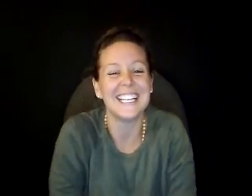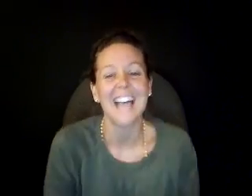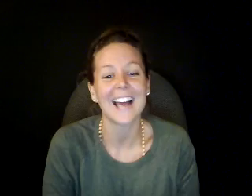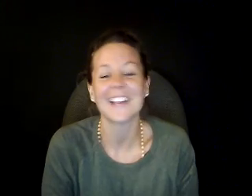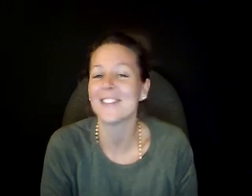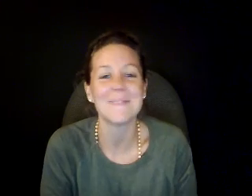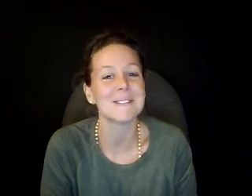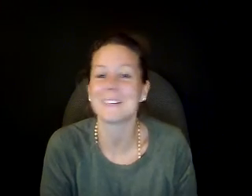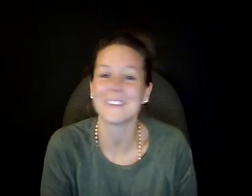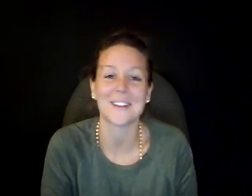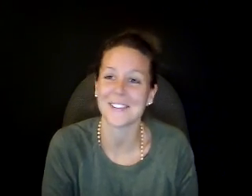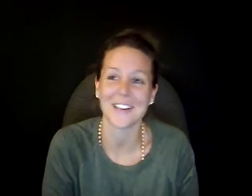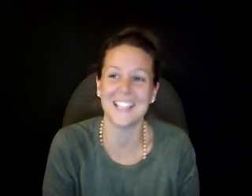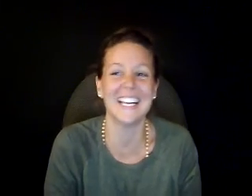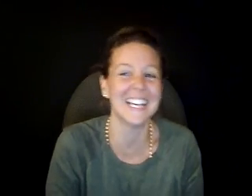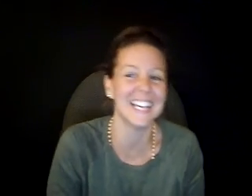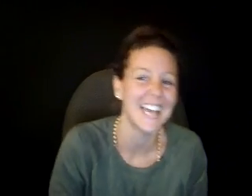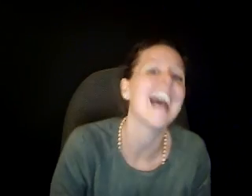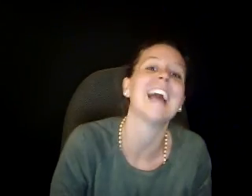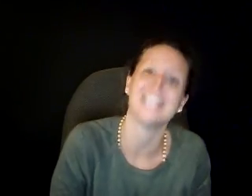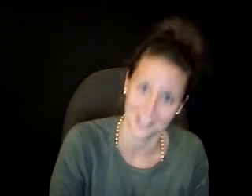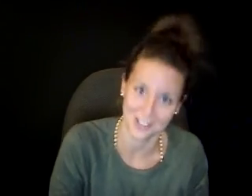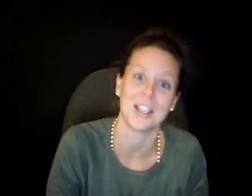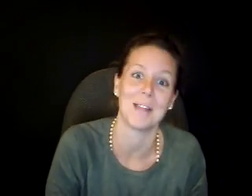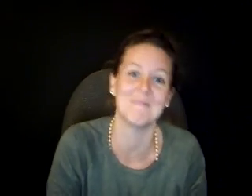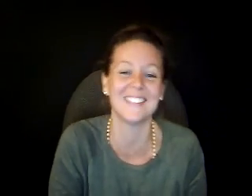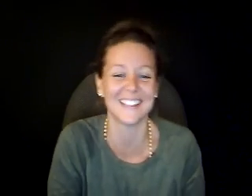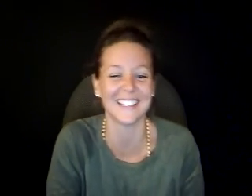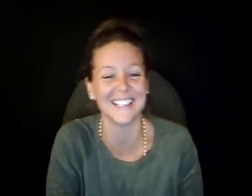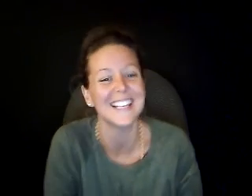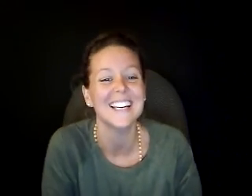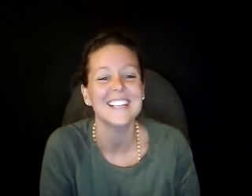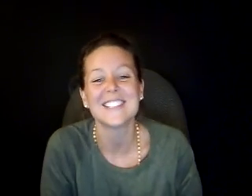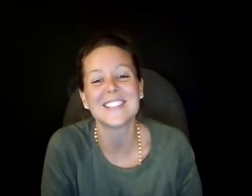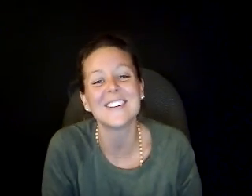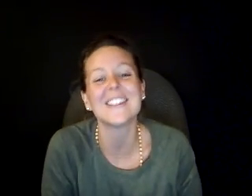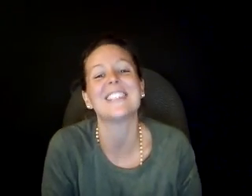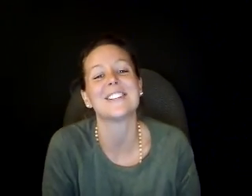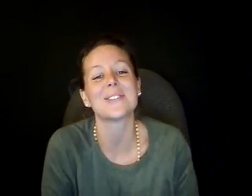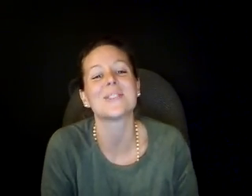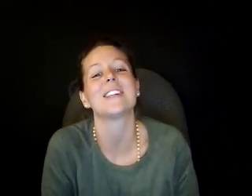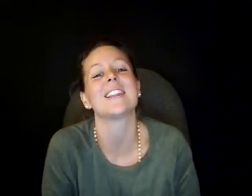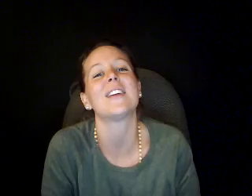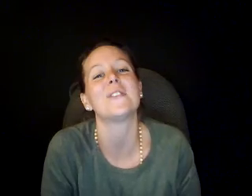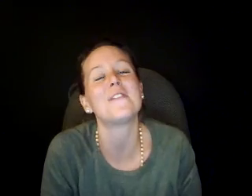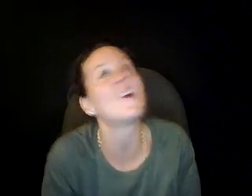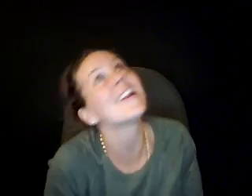I love him as much as I love all of you. And he does the same. So, in conclusion, I love you, Father.